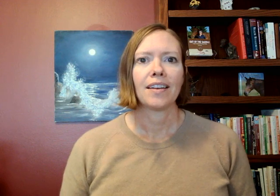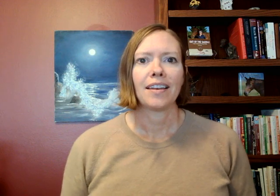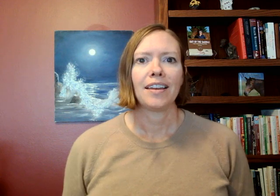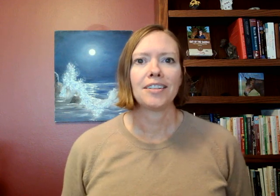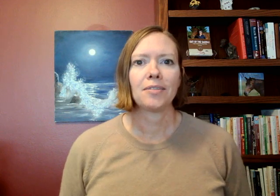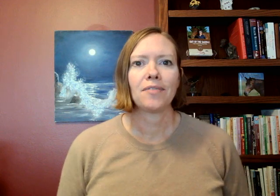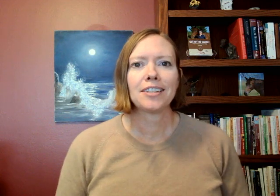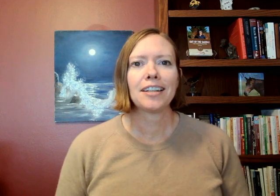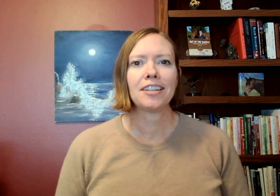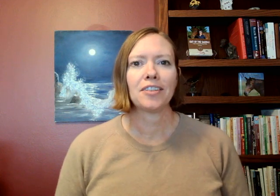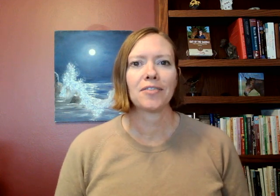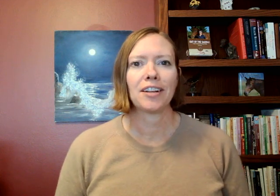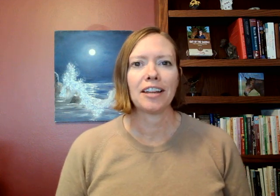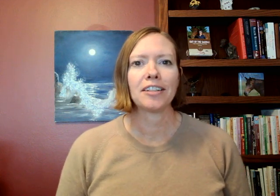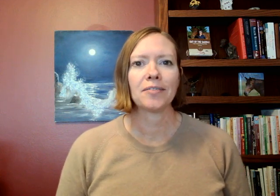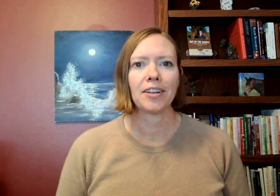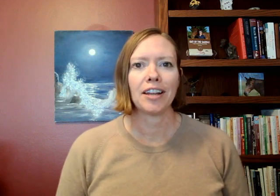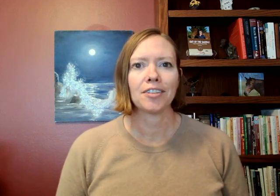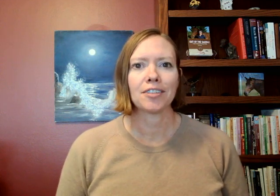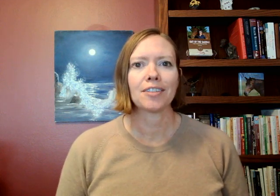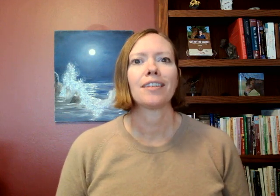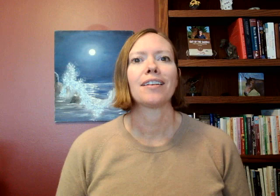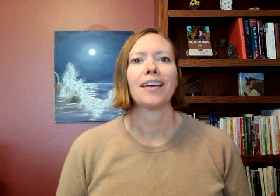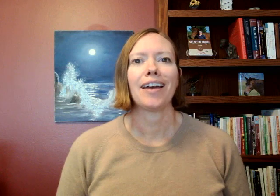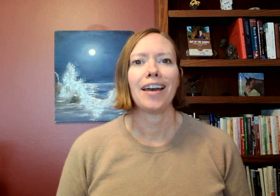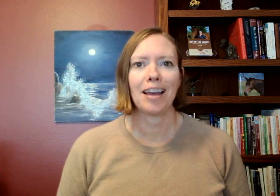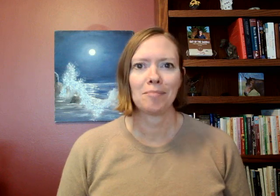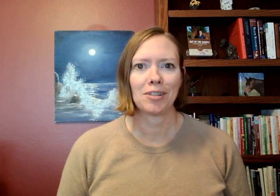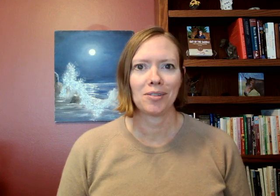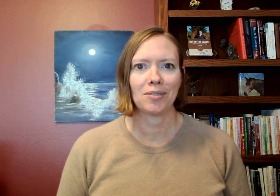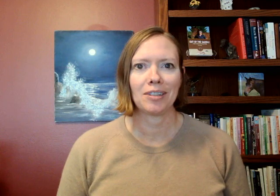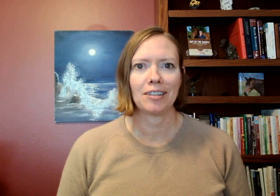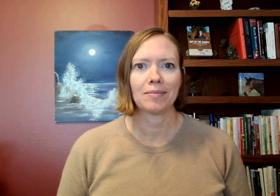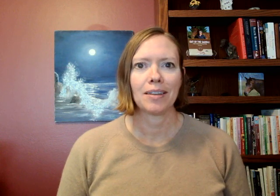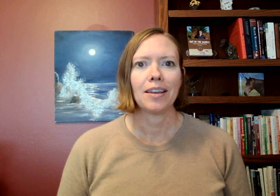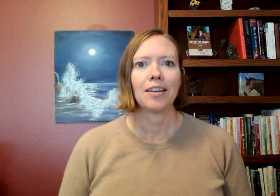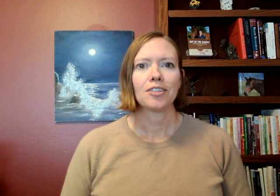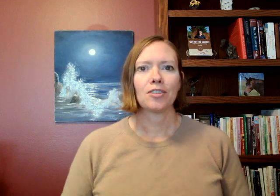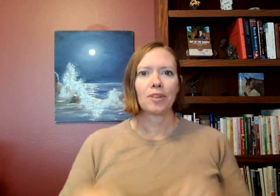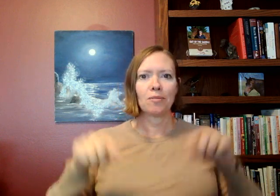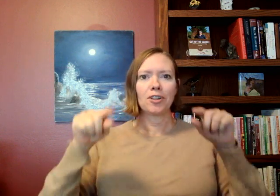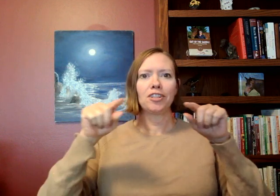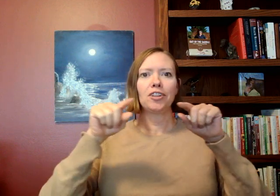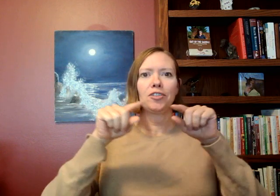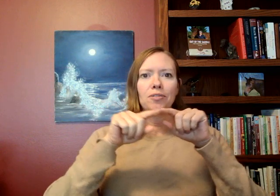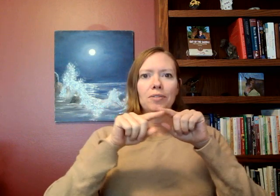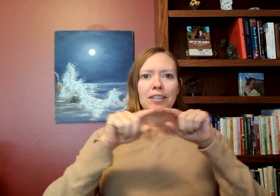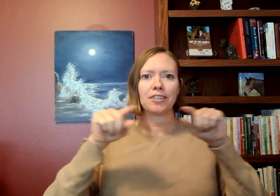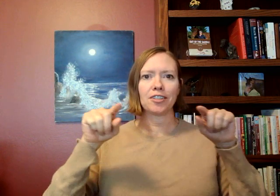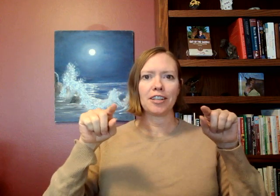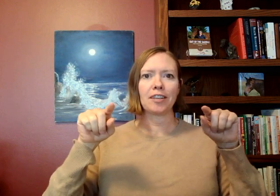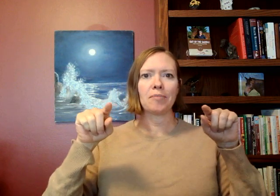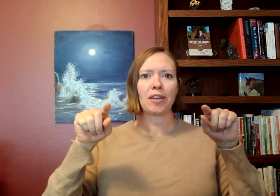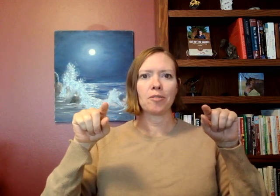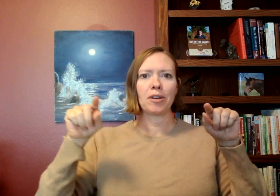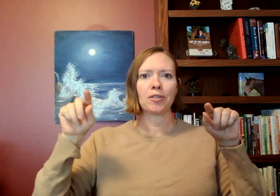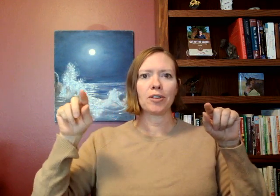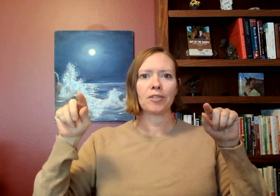is investing different at different ages absolutely so what I want you to do is just think about the bell curve